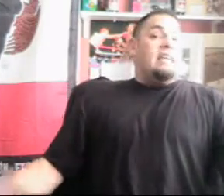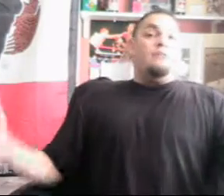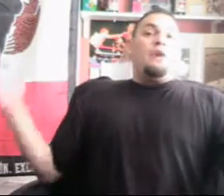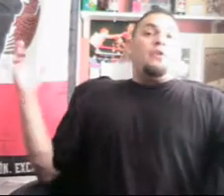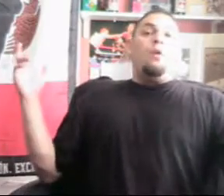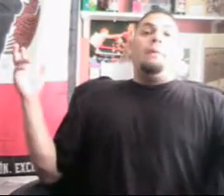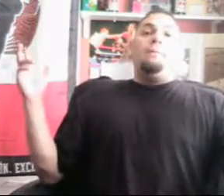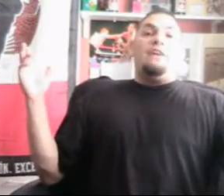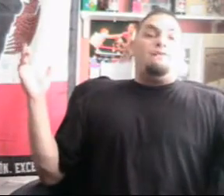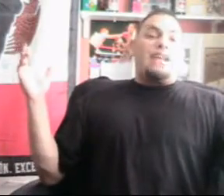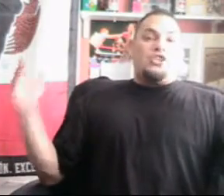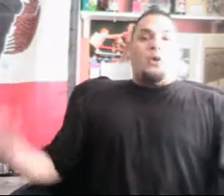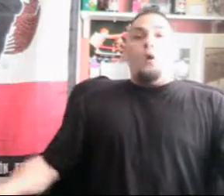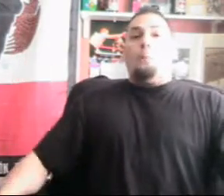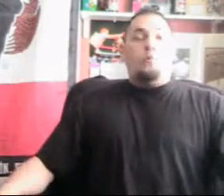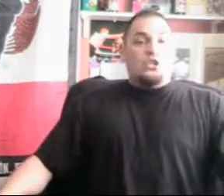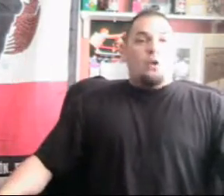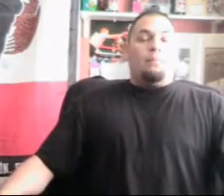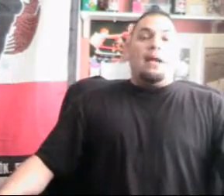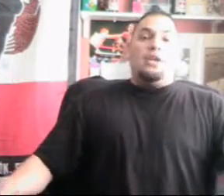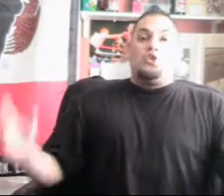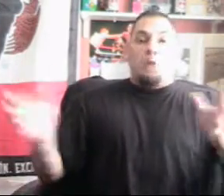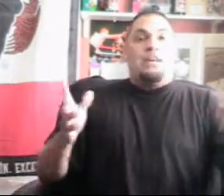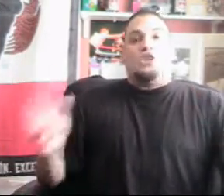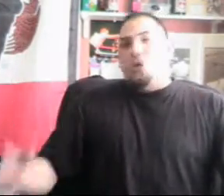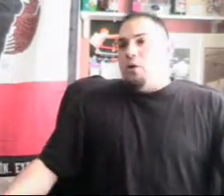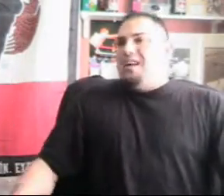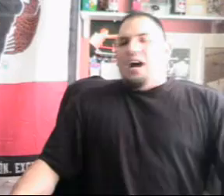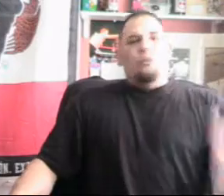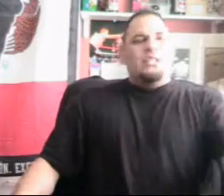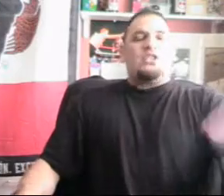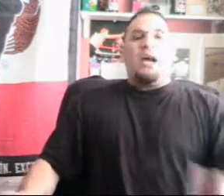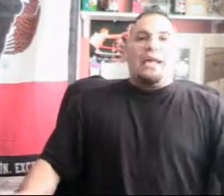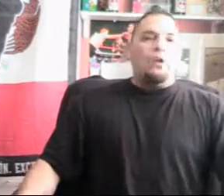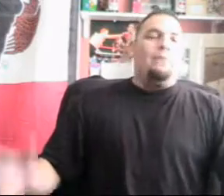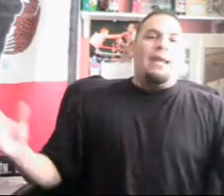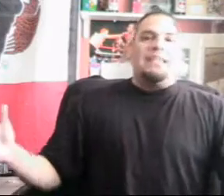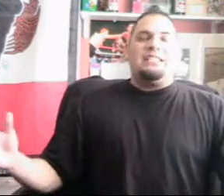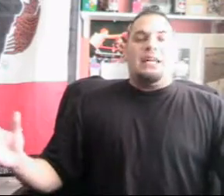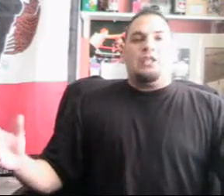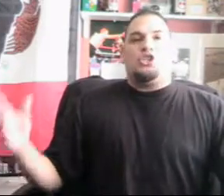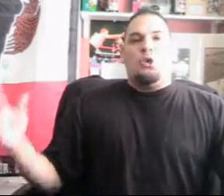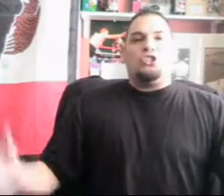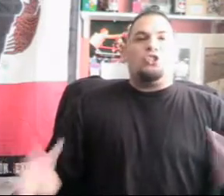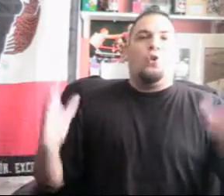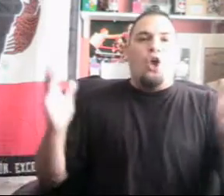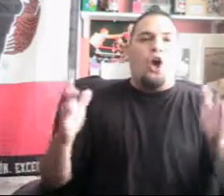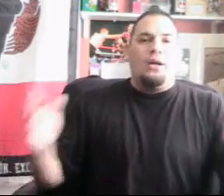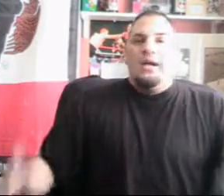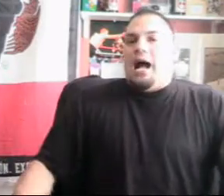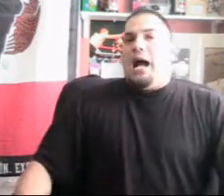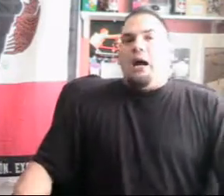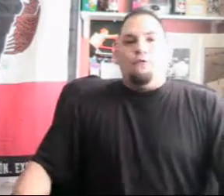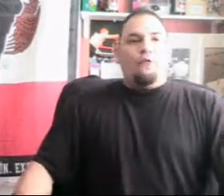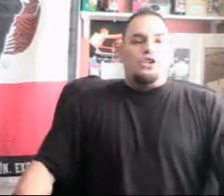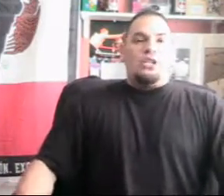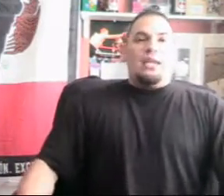end of the Will Be Blood Fight Show. I hope you enjoyed my show. I'm really sorry I got to only make these shows so long. Unfortunately,